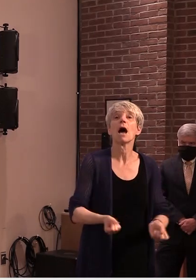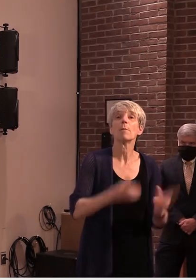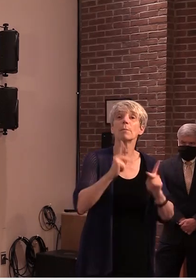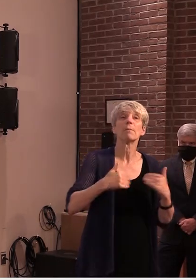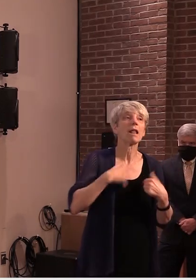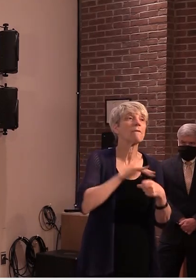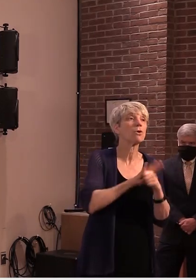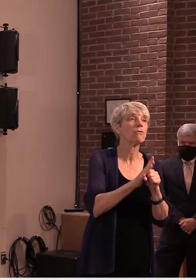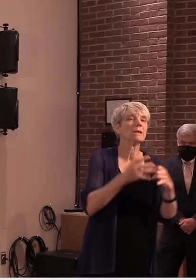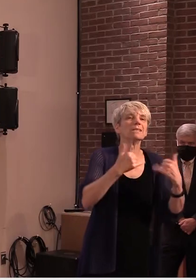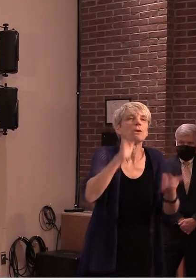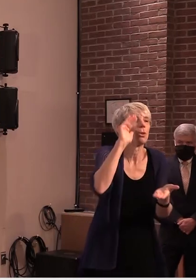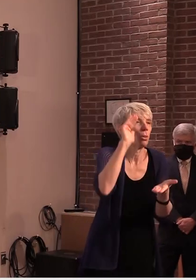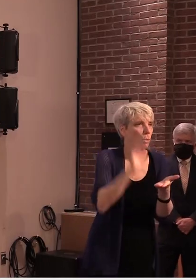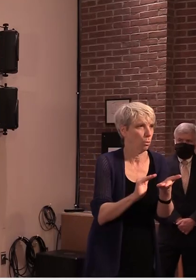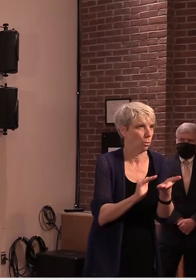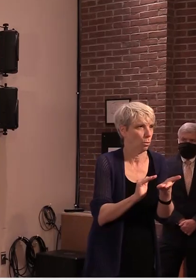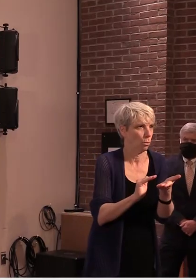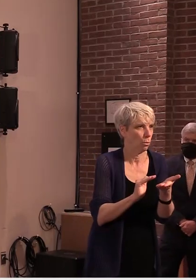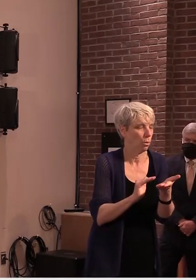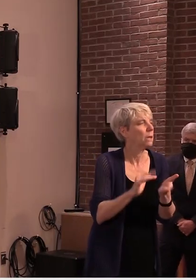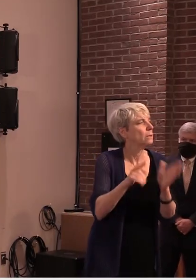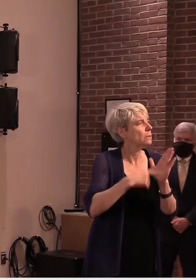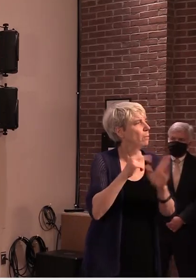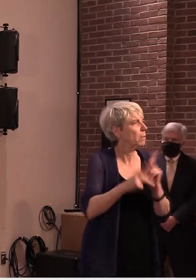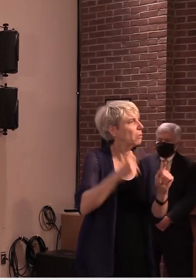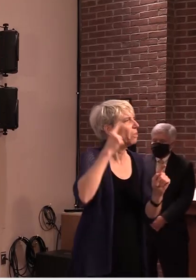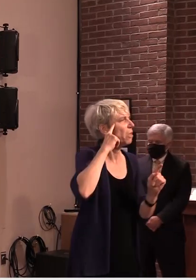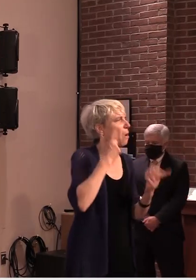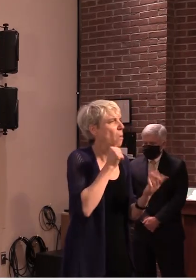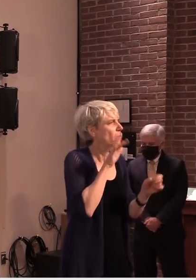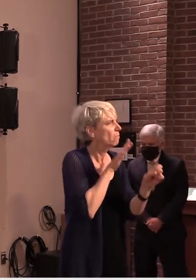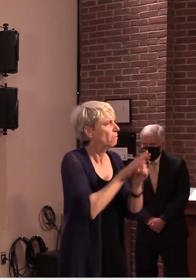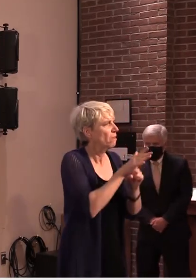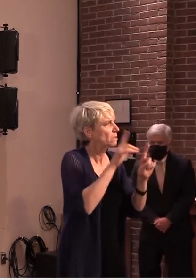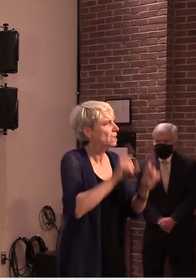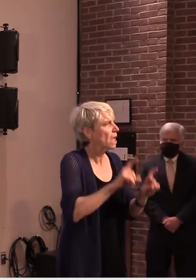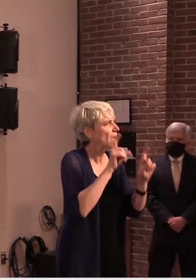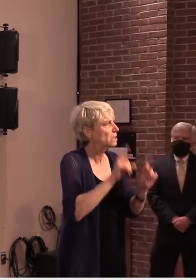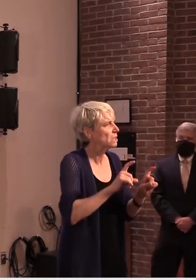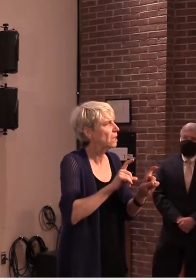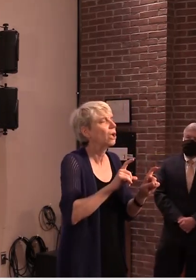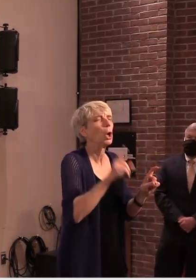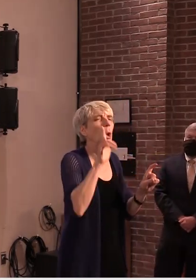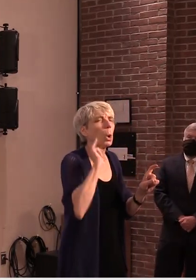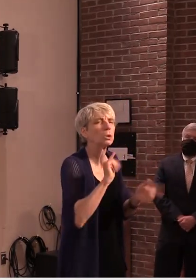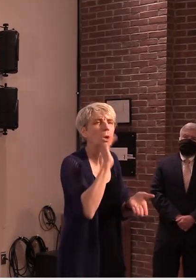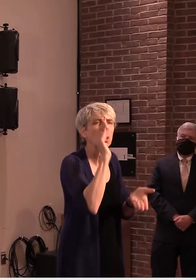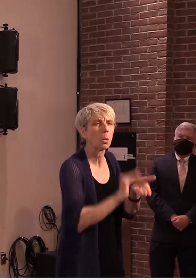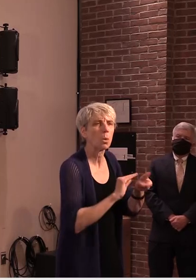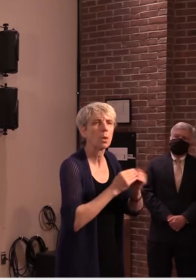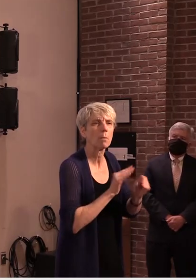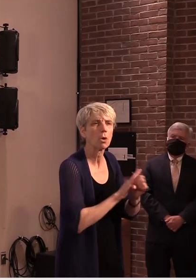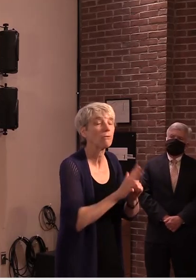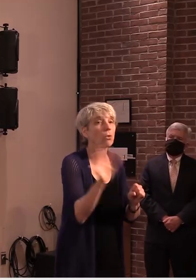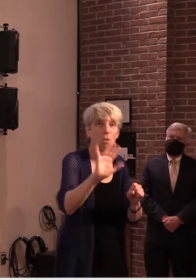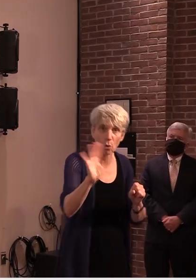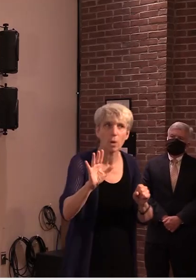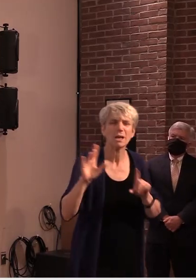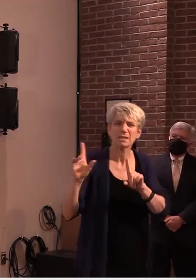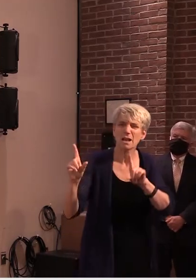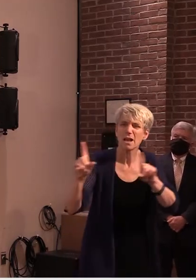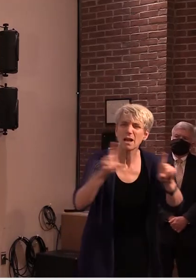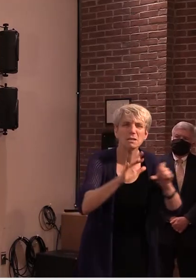numbers aren't low just because people aren't getting tested and how we know this is why i want to take a moment to